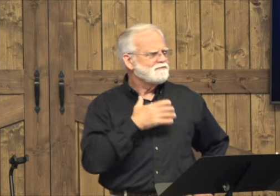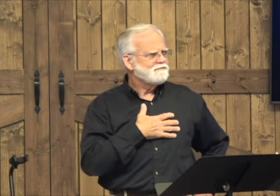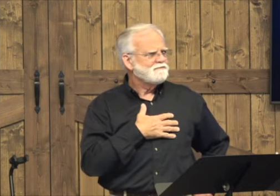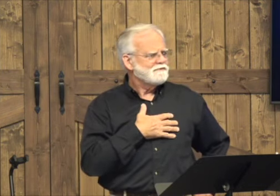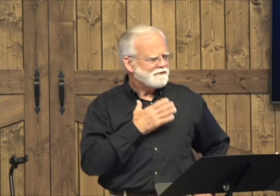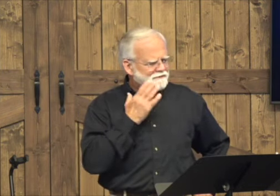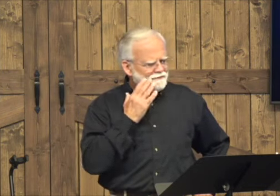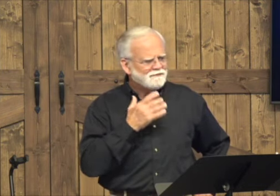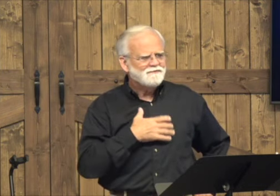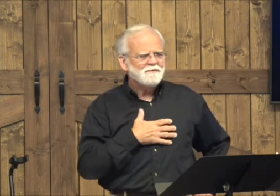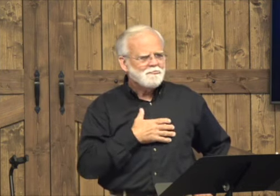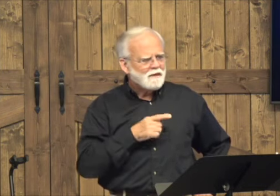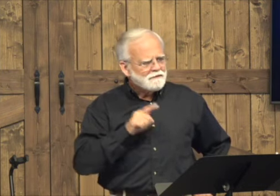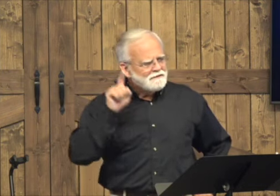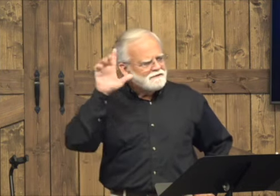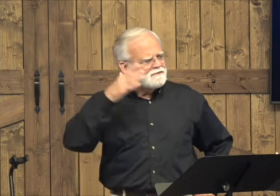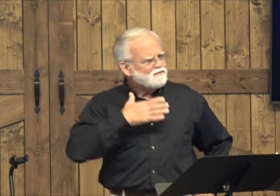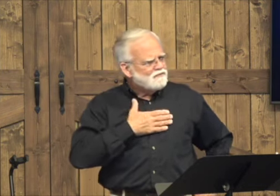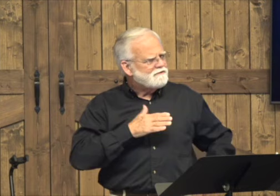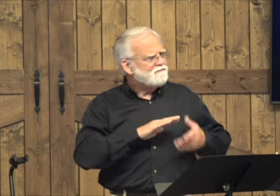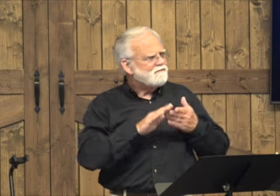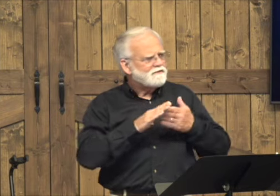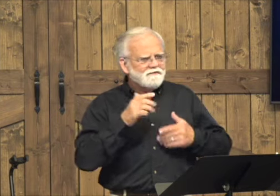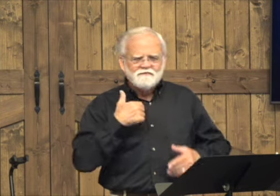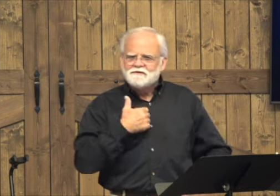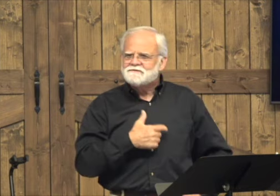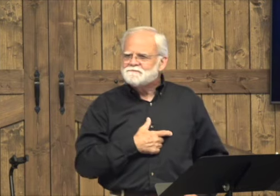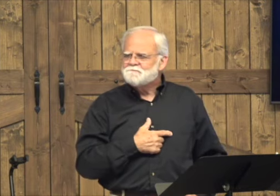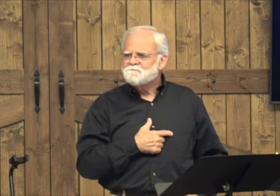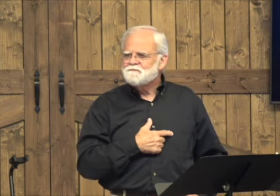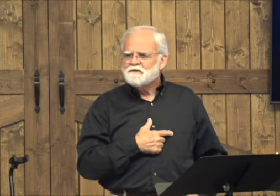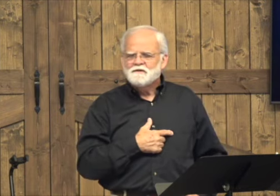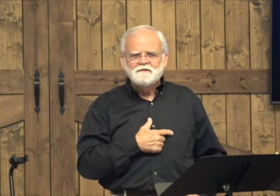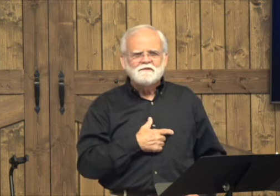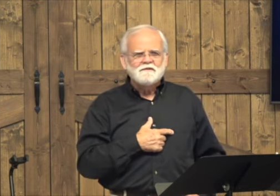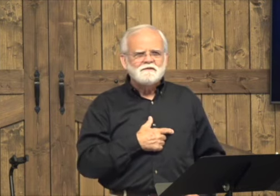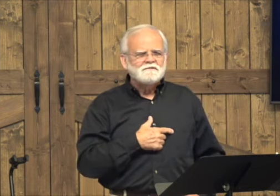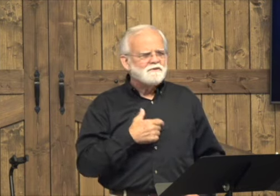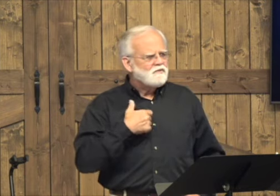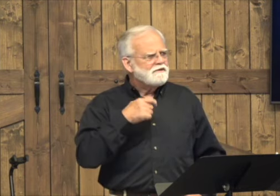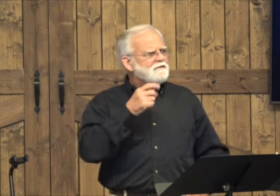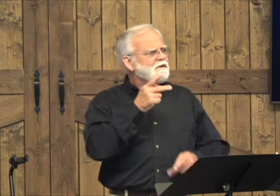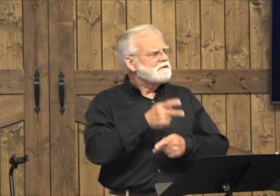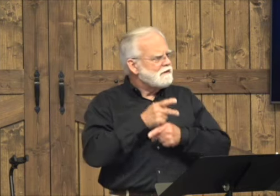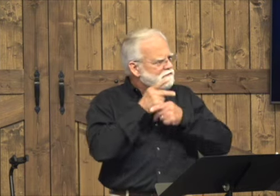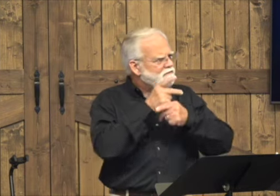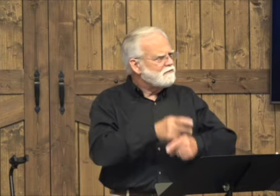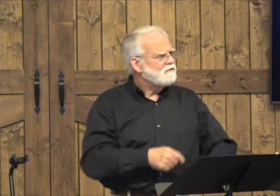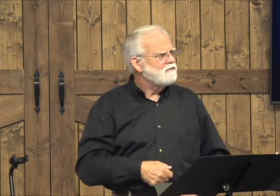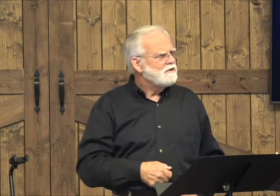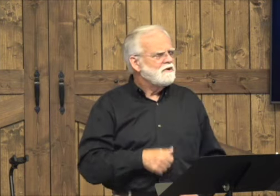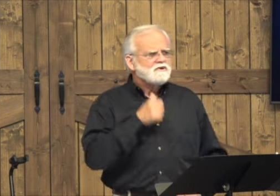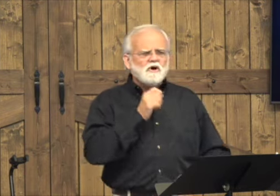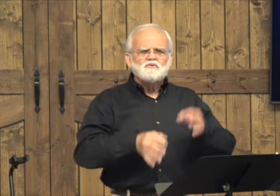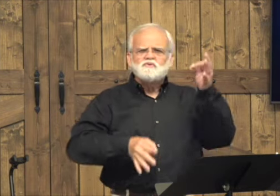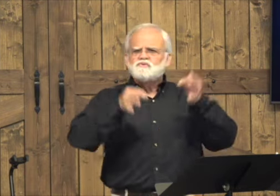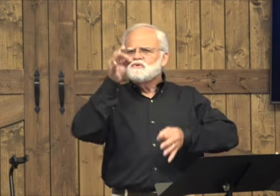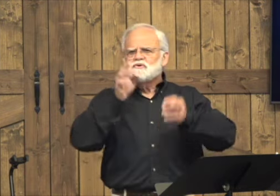He knows our sins. He's willing to forgive. And we need to be careful